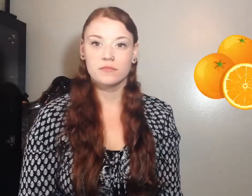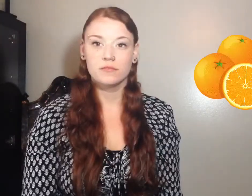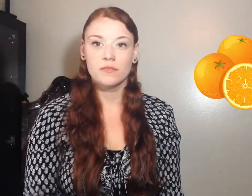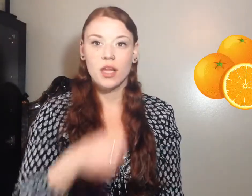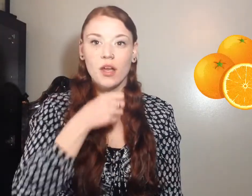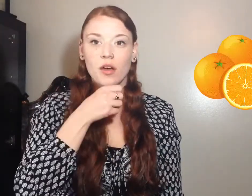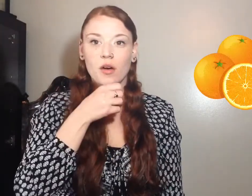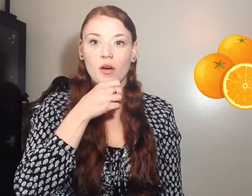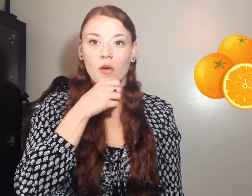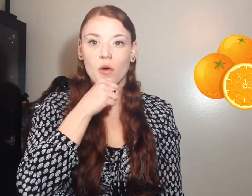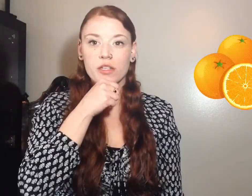Orange.